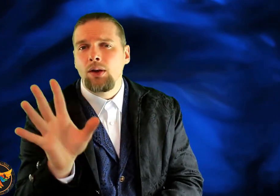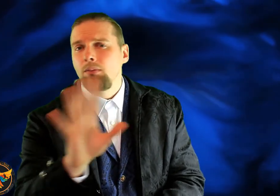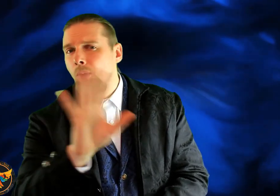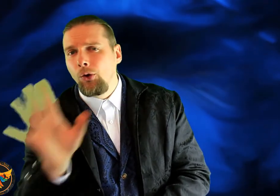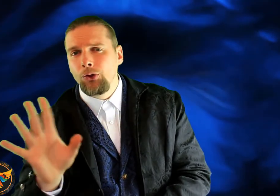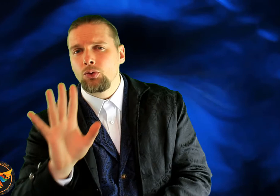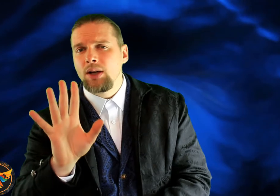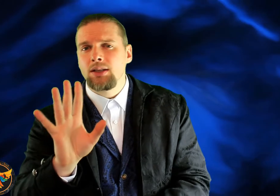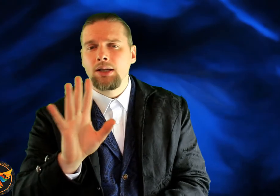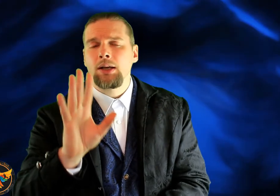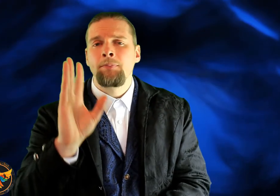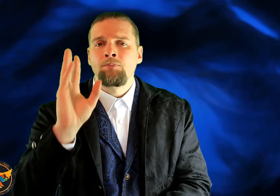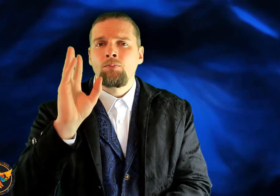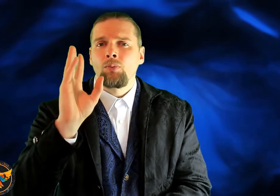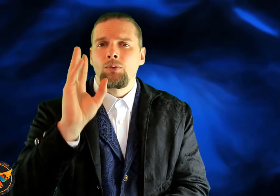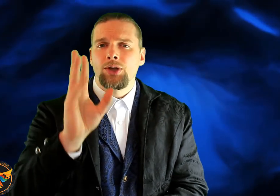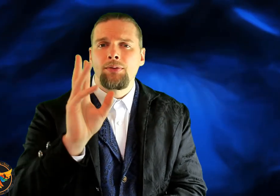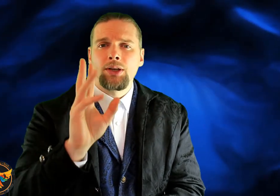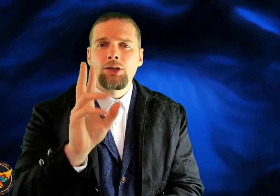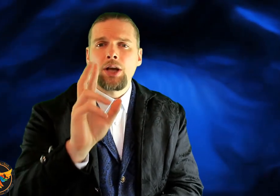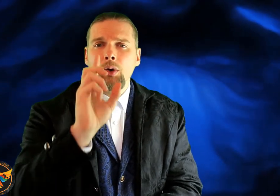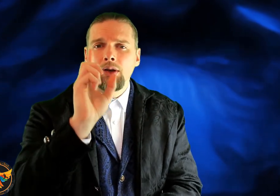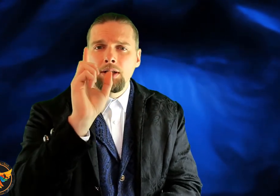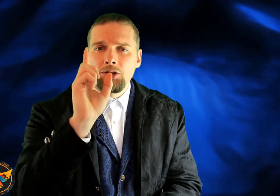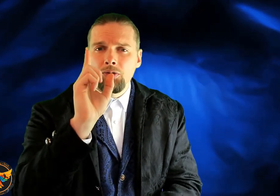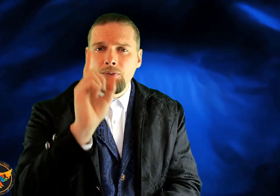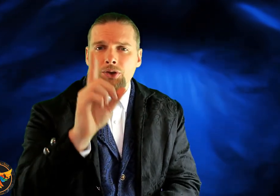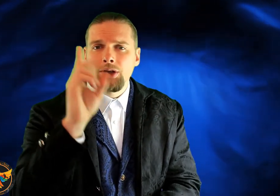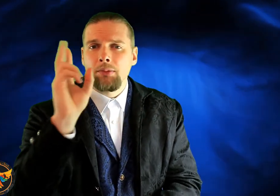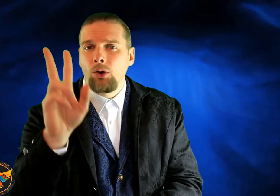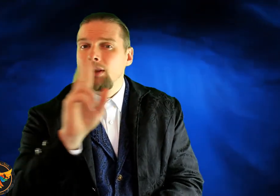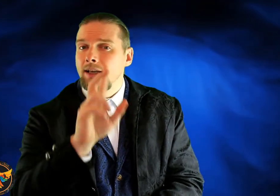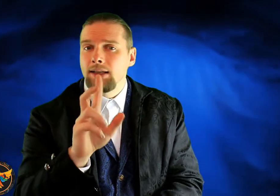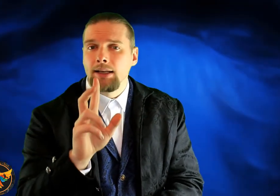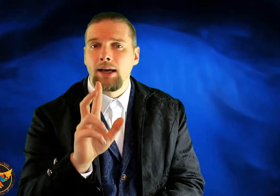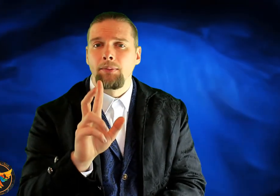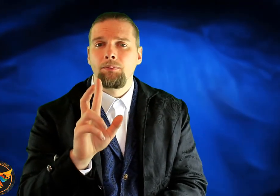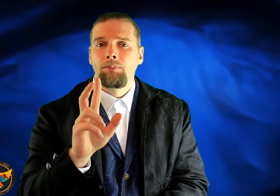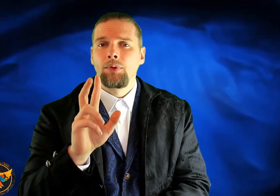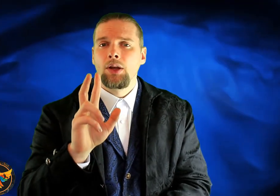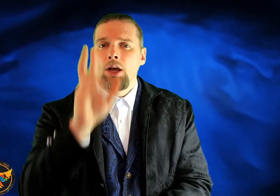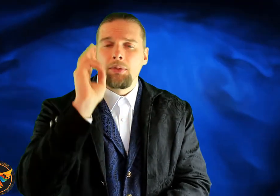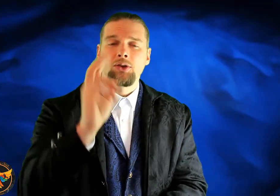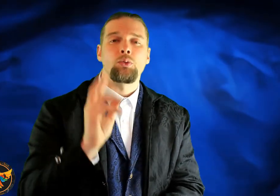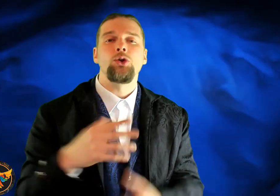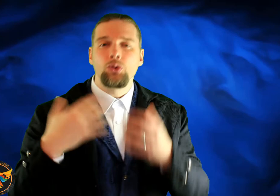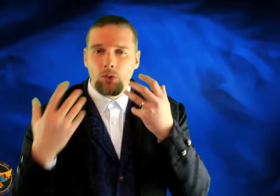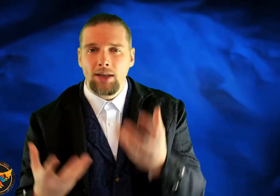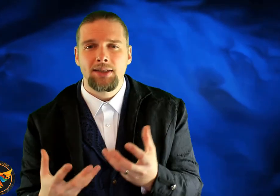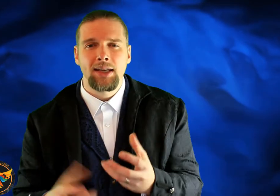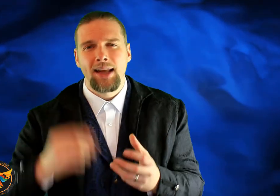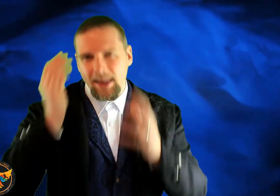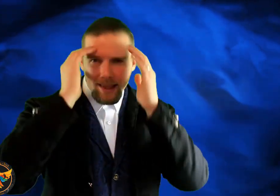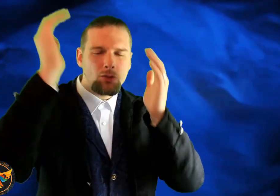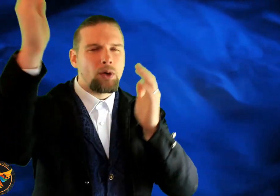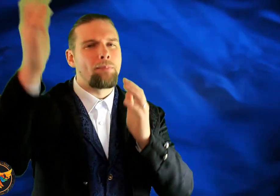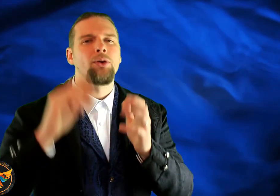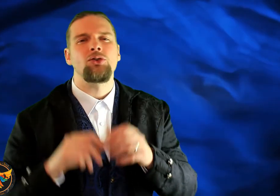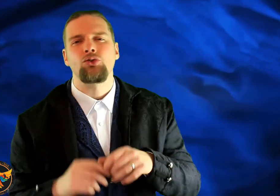it more than twice a day for seven days, I want you to listen to it first thing in the morning, last thing at night. Because what you do last thing at night, that's when it births